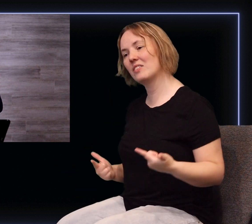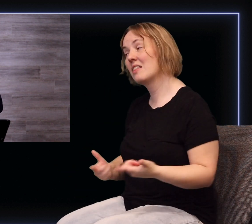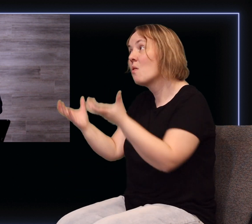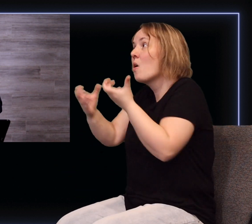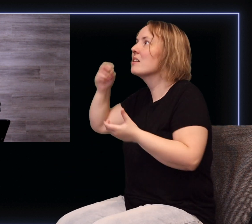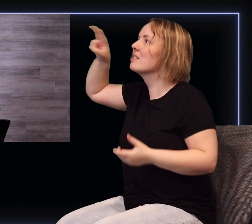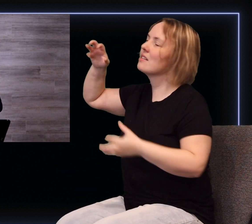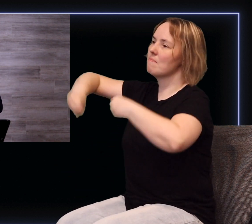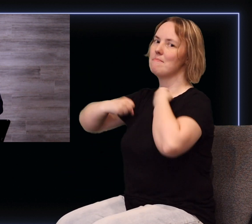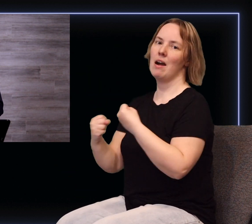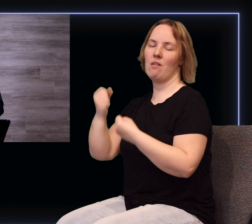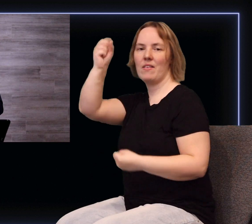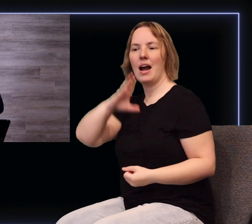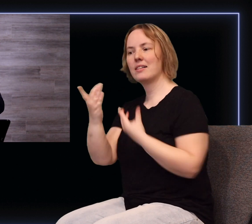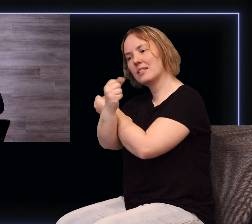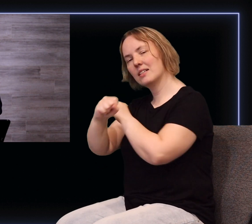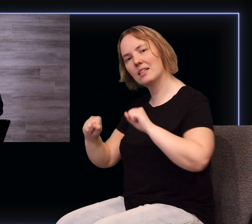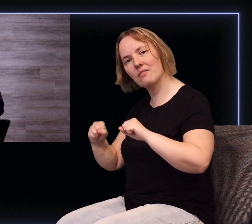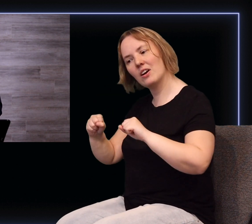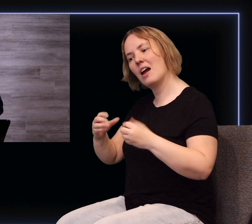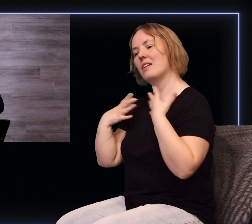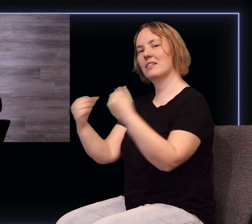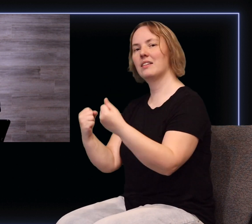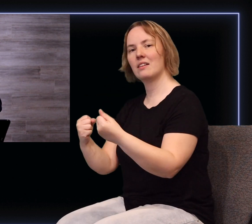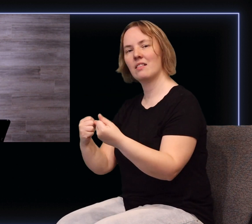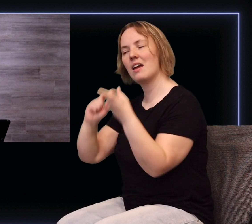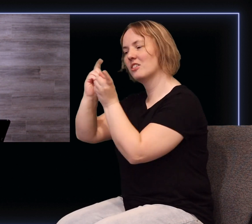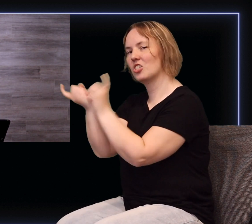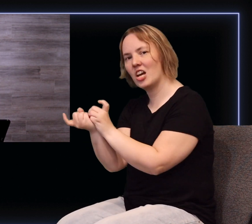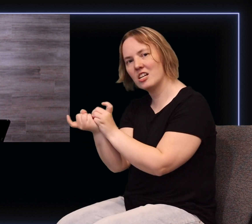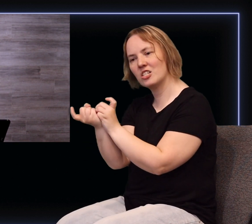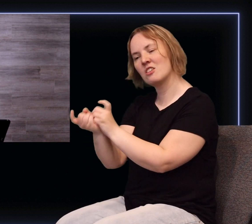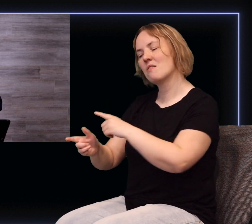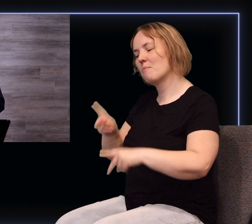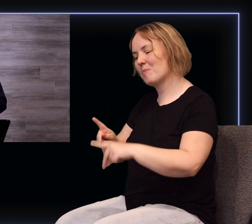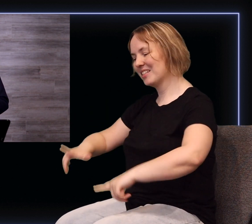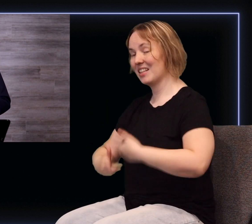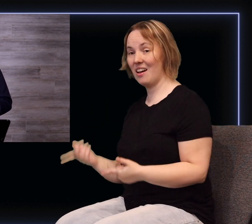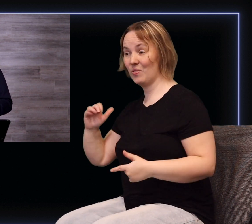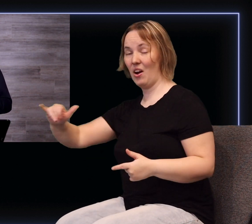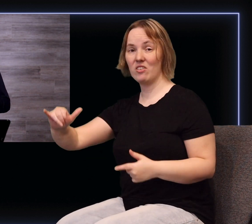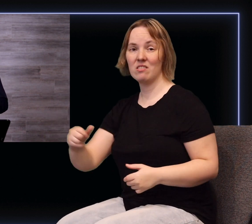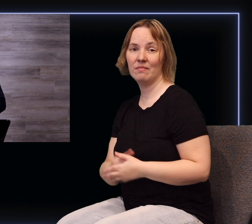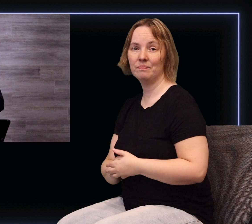deliver and to heal and to transform people's lives forever. And they don't just spectate